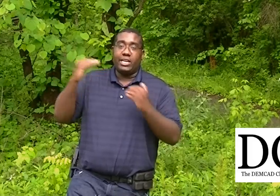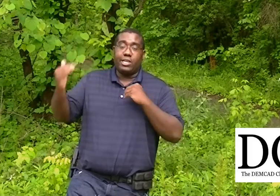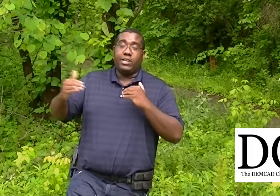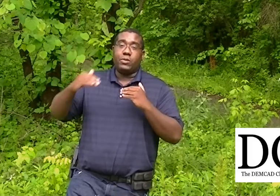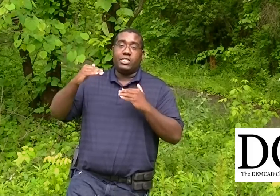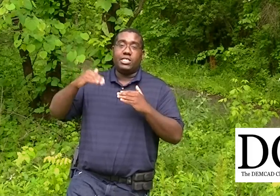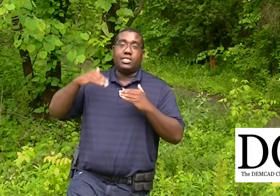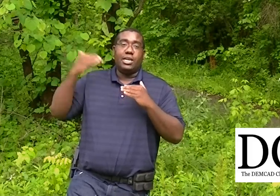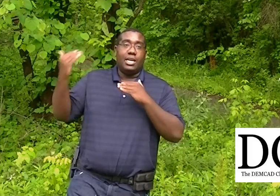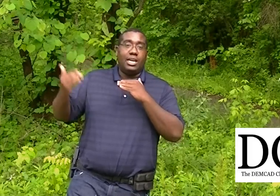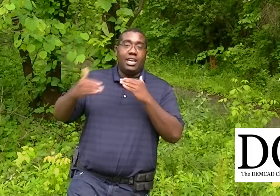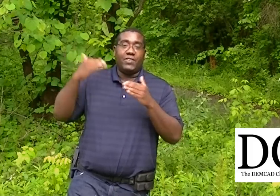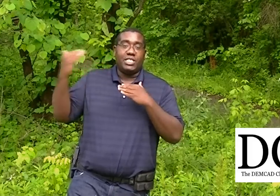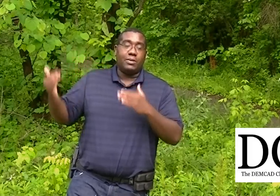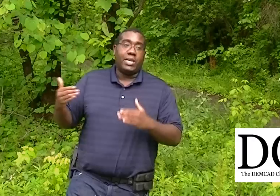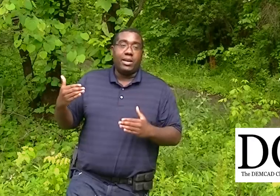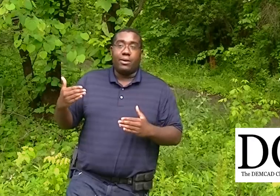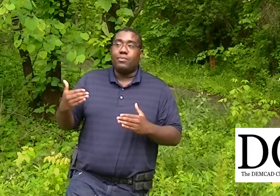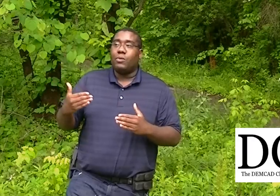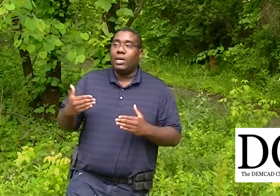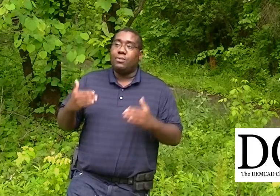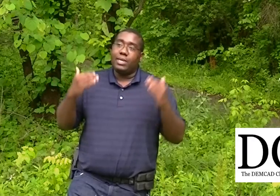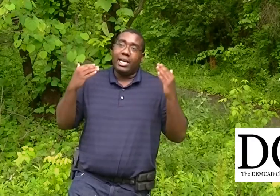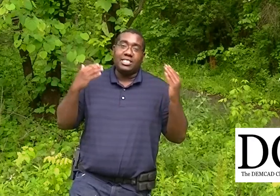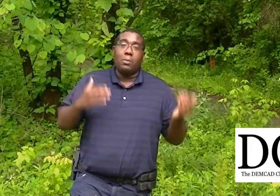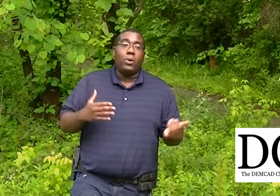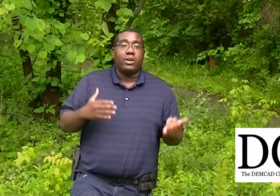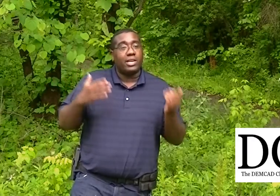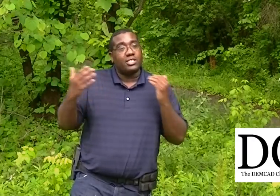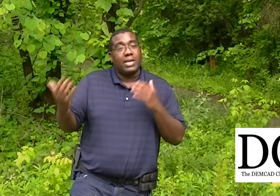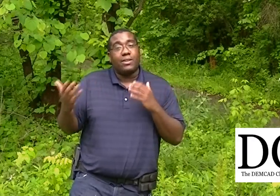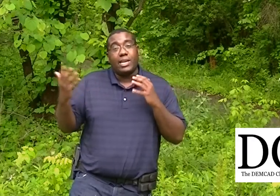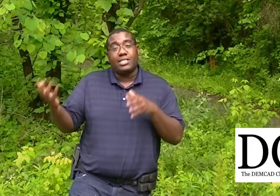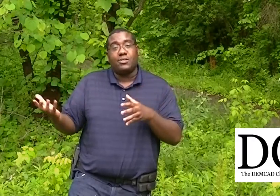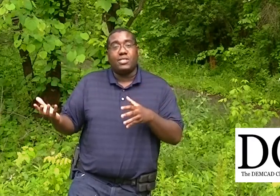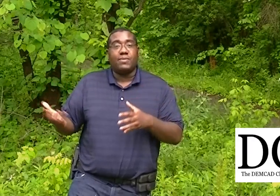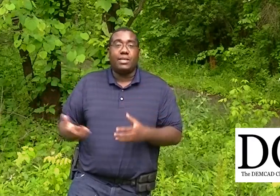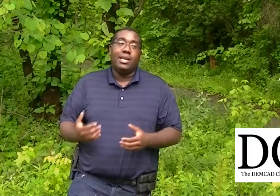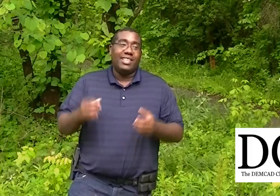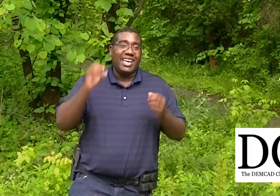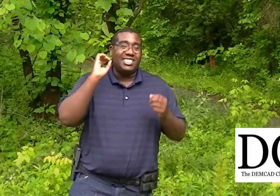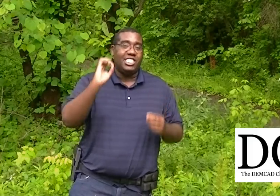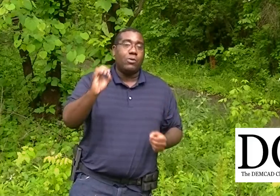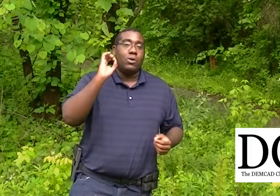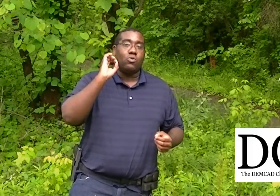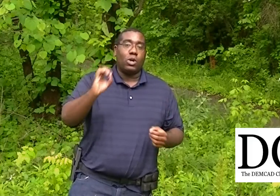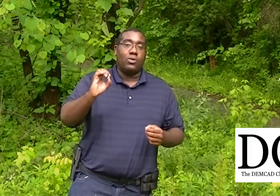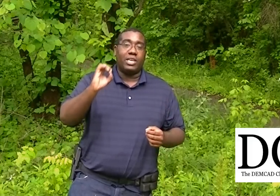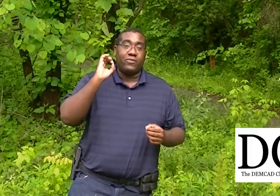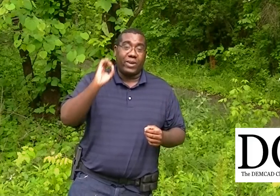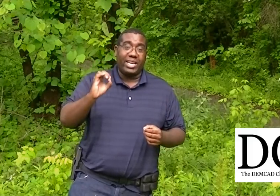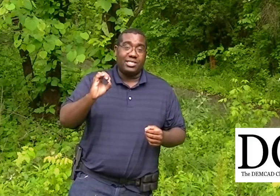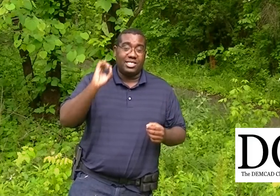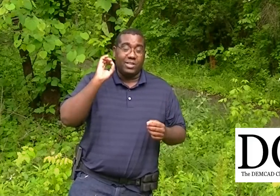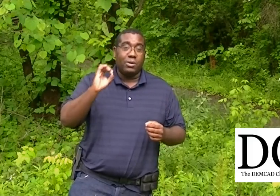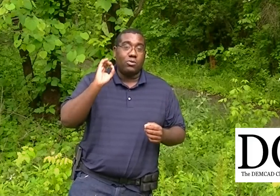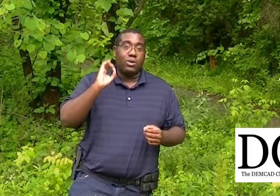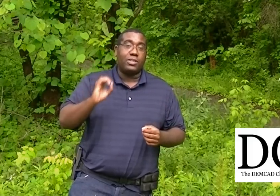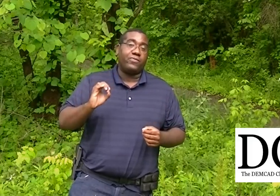get increases every single year. Well, at some point, they're going to have to do something. They had zero growth in France. Zero growth in